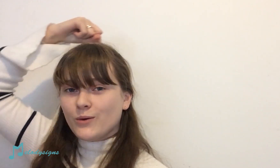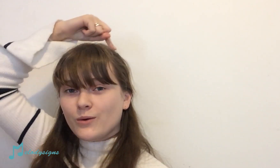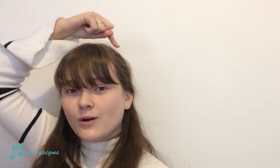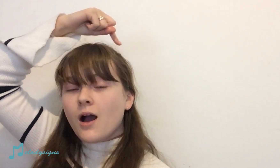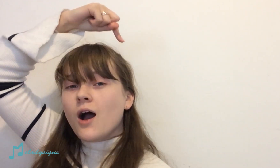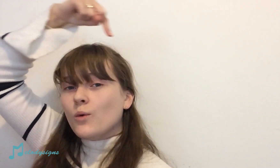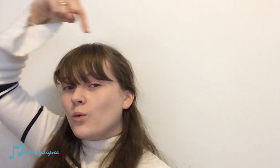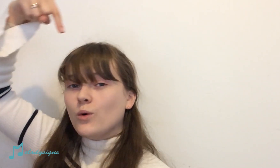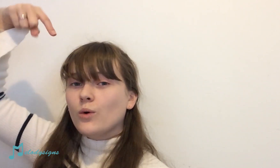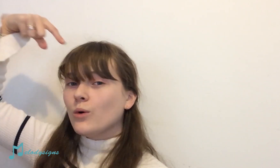Ooh